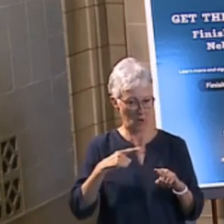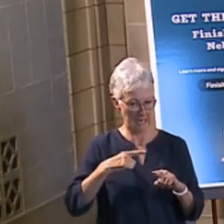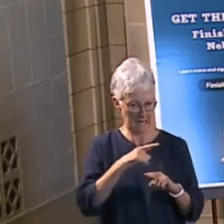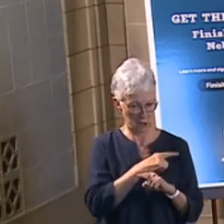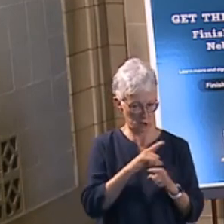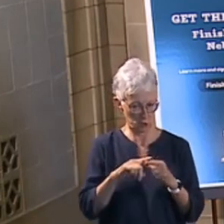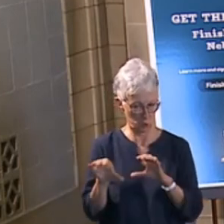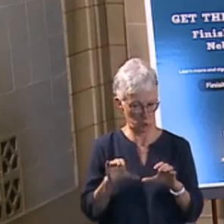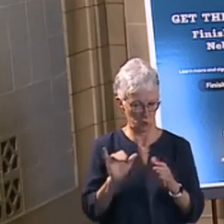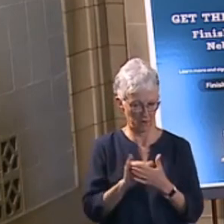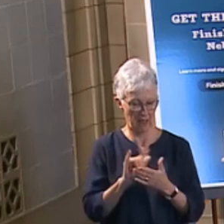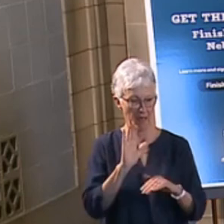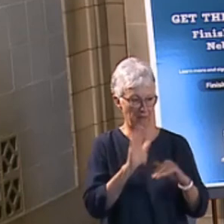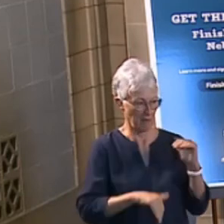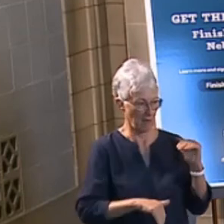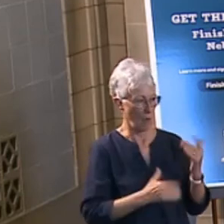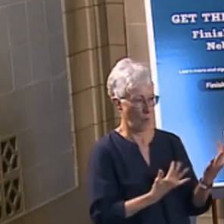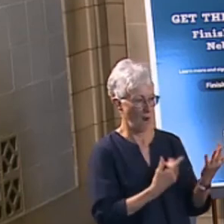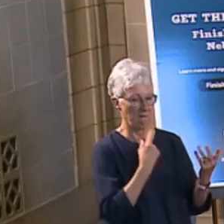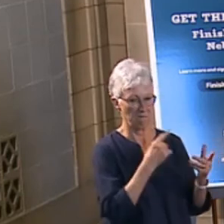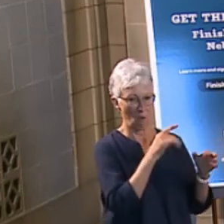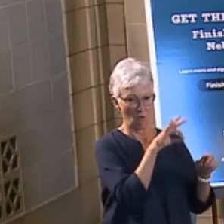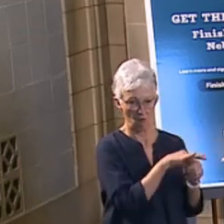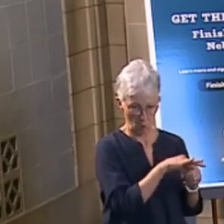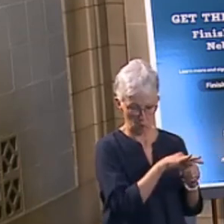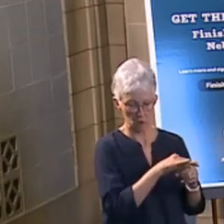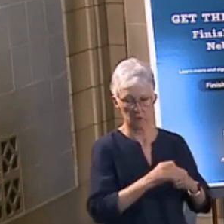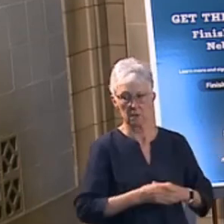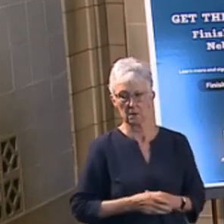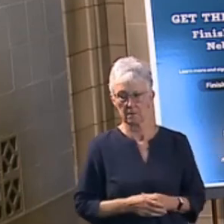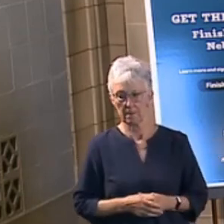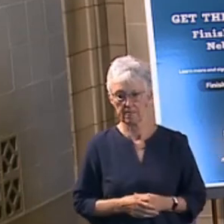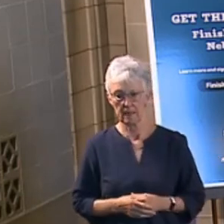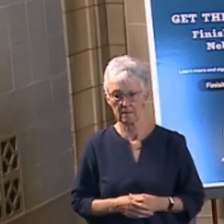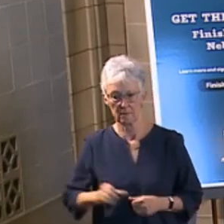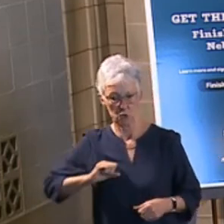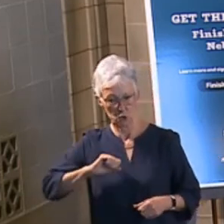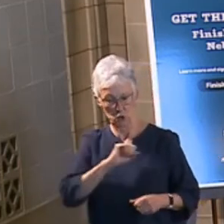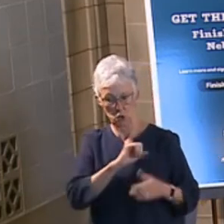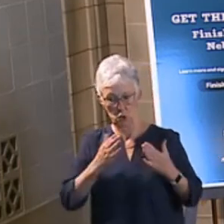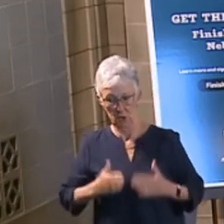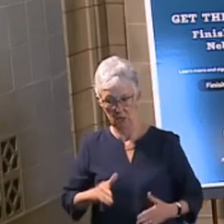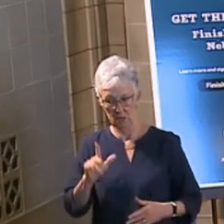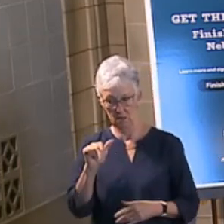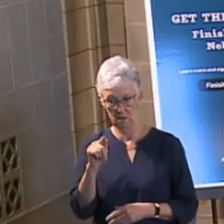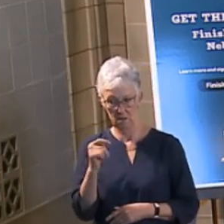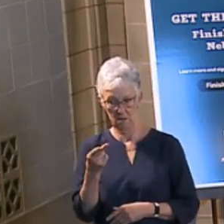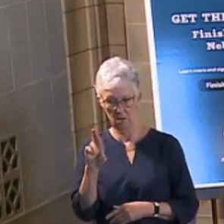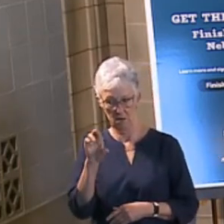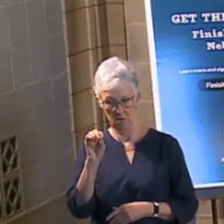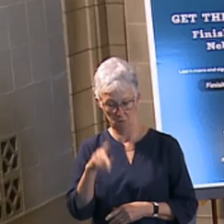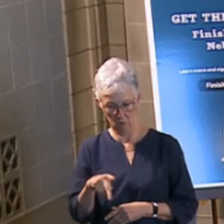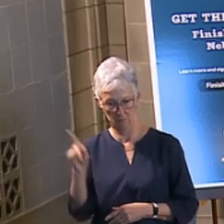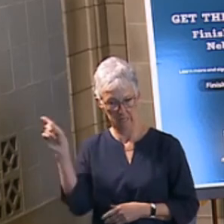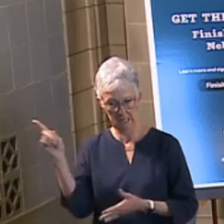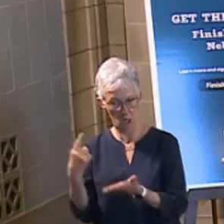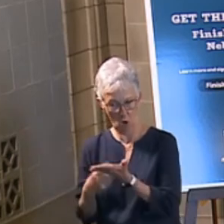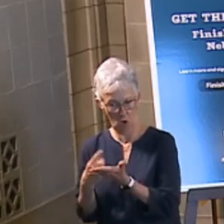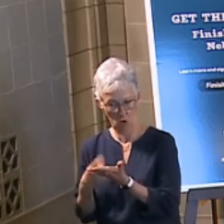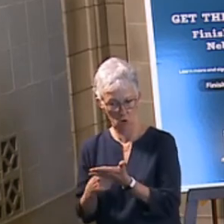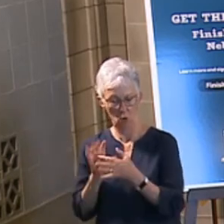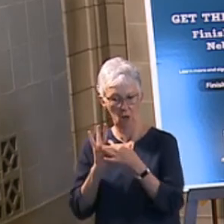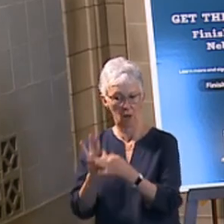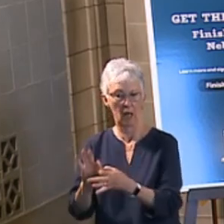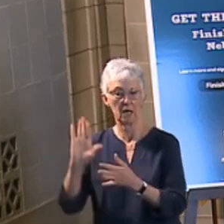to take it, you know, where the people would take action themselves. And then what Senator Lathrop was arguing with regard to his marijuana